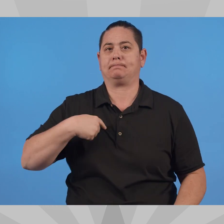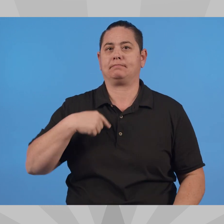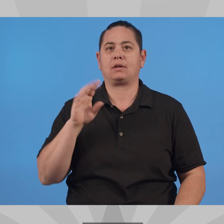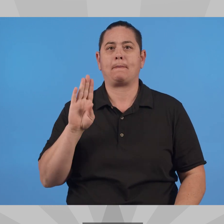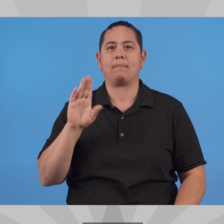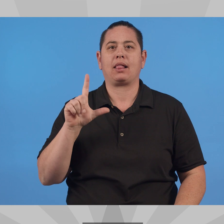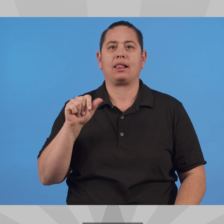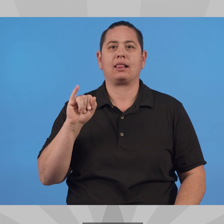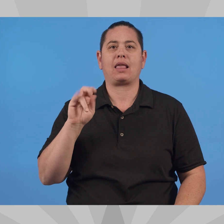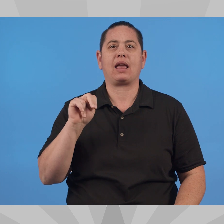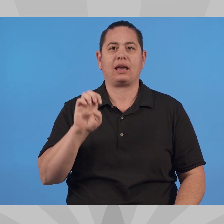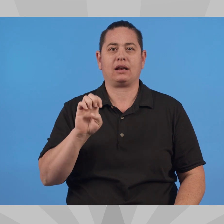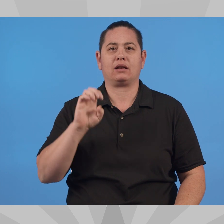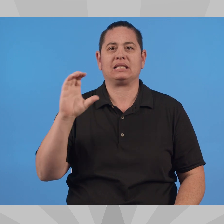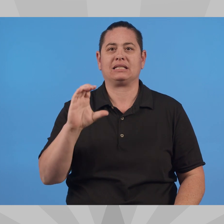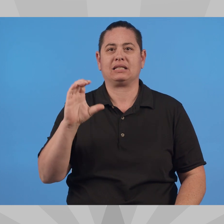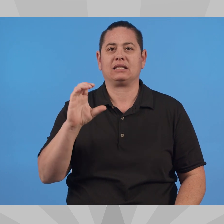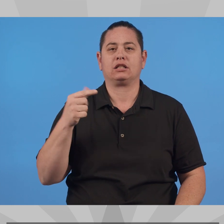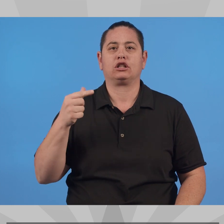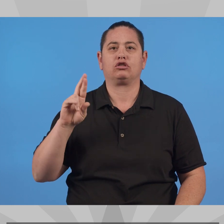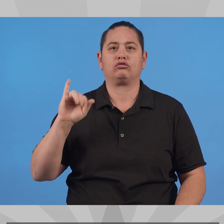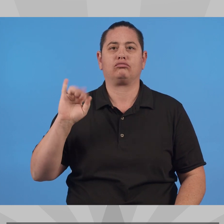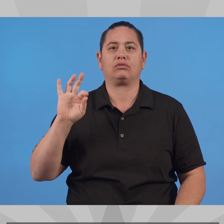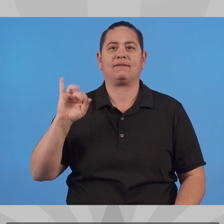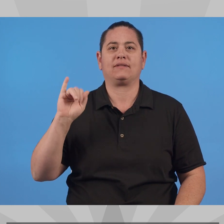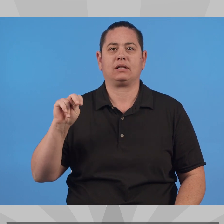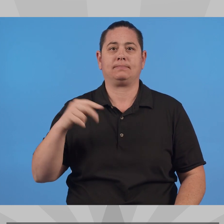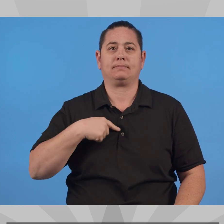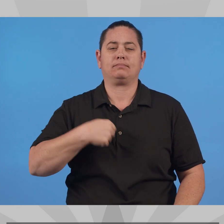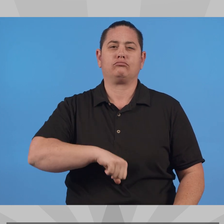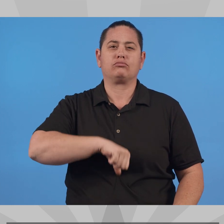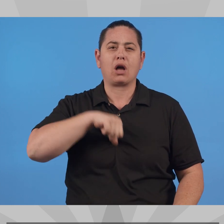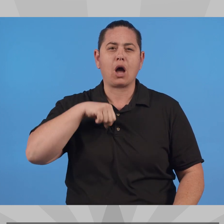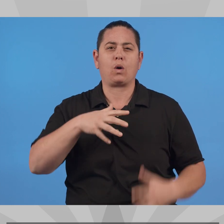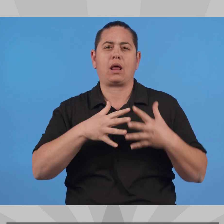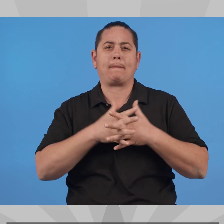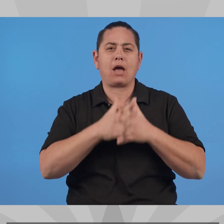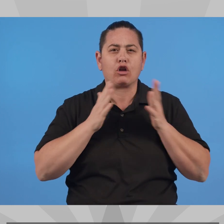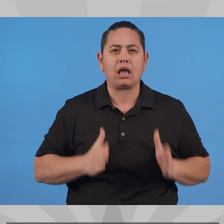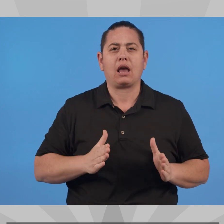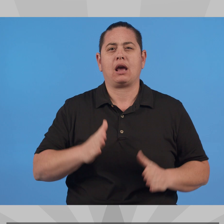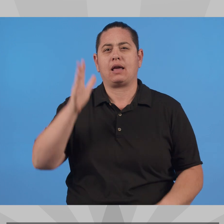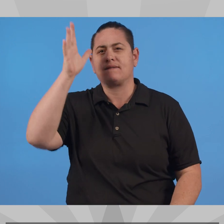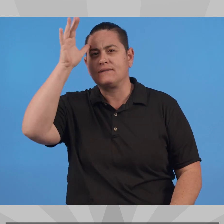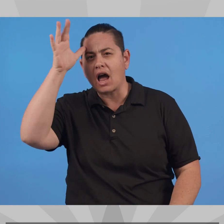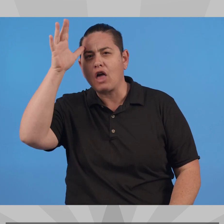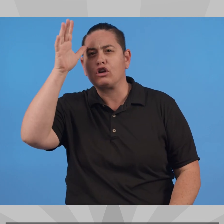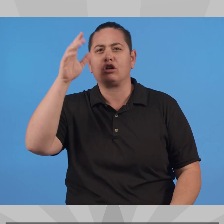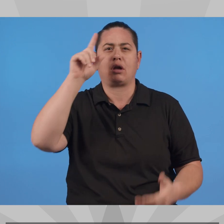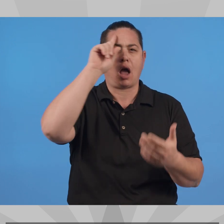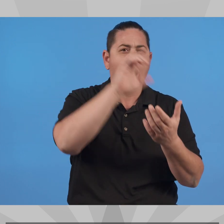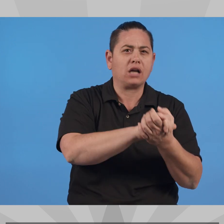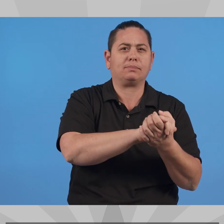Biography I am Blaine C. I Griffin, a proud American, father,